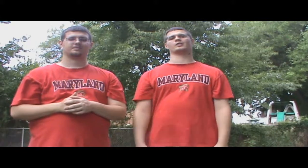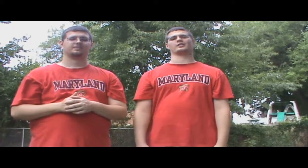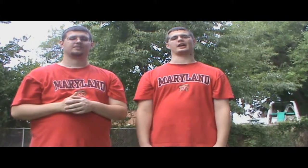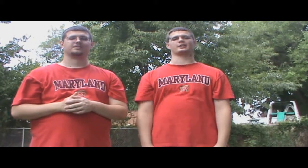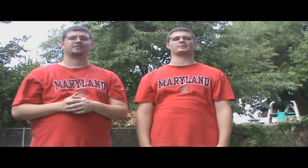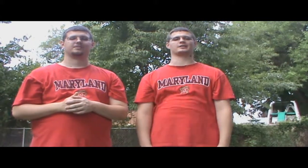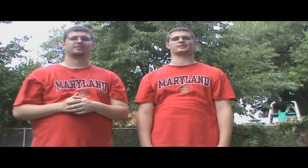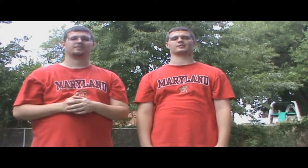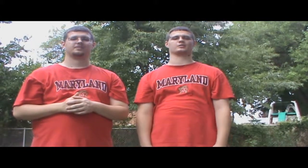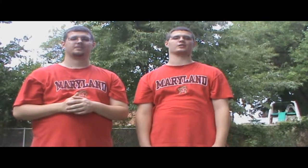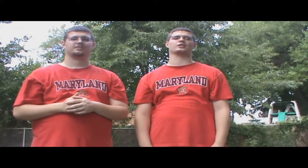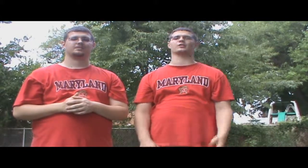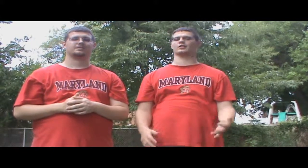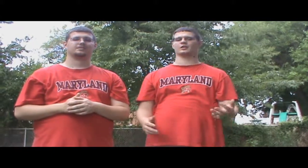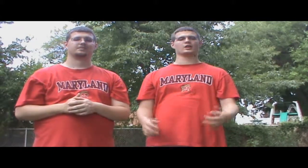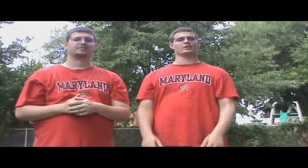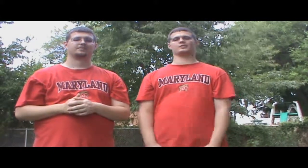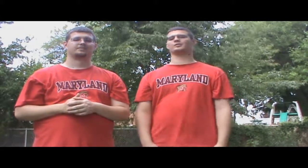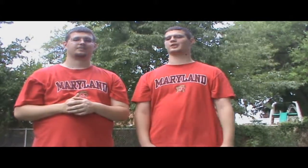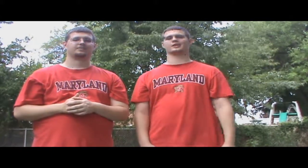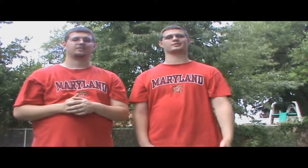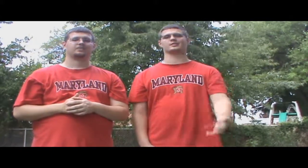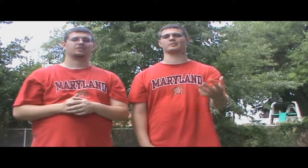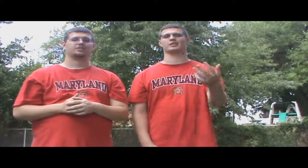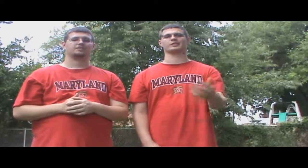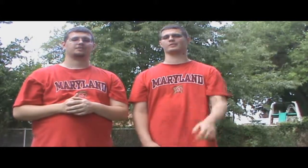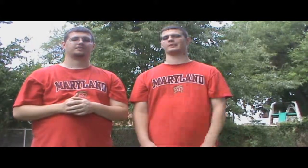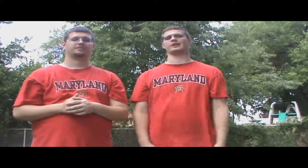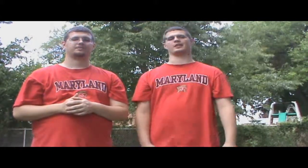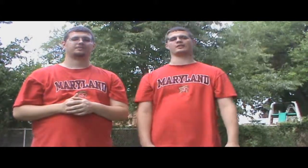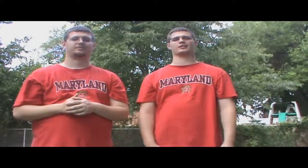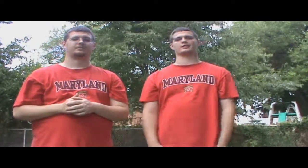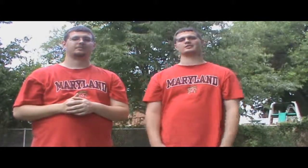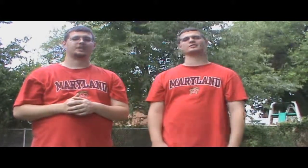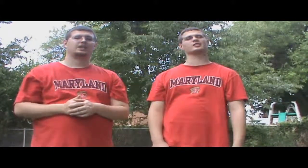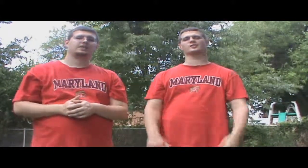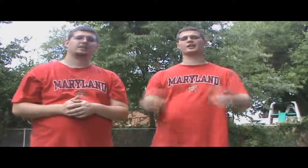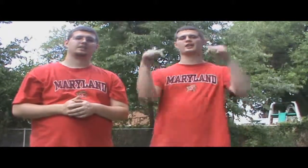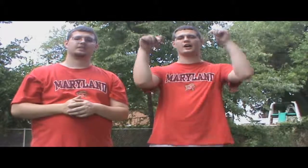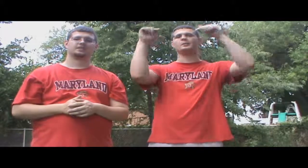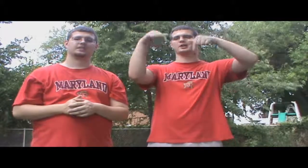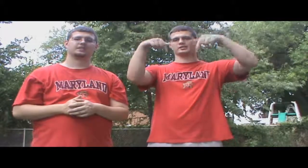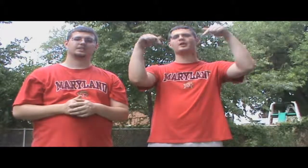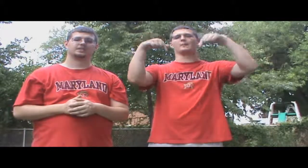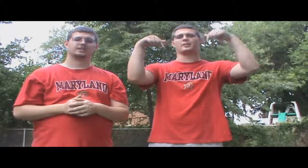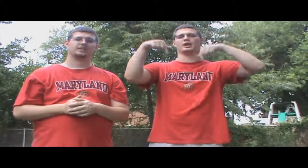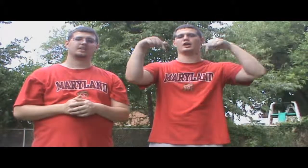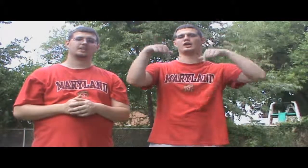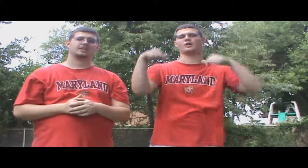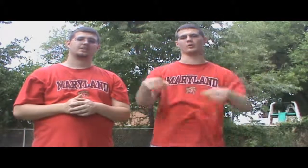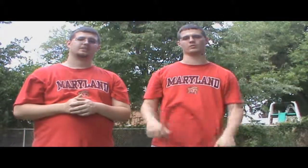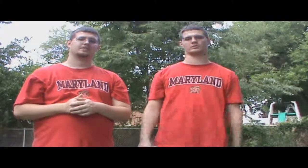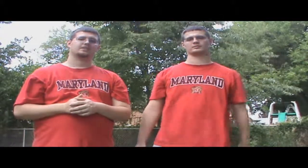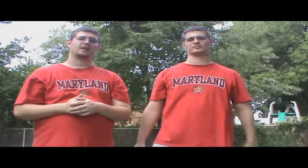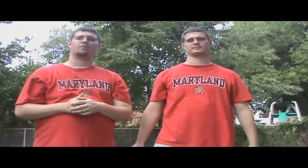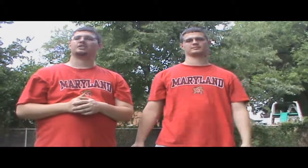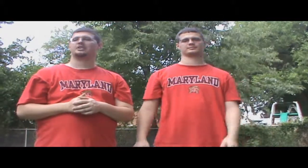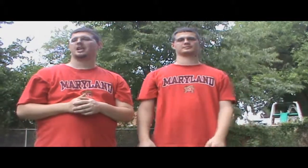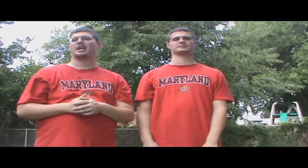the Xbox 720? do you think it's going to be good or bad? Just leave it in the comments below. And we said